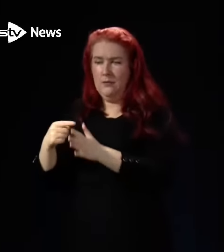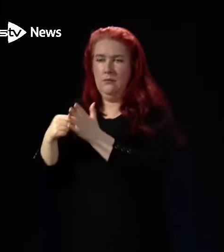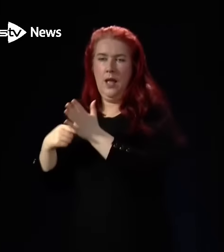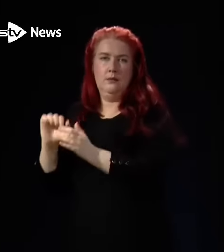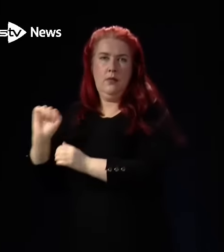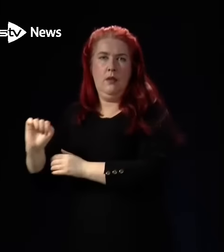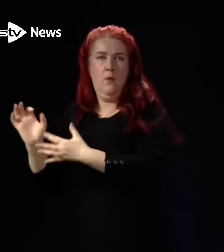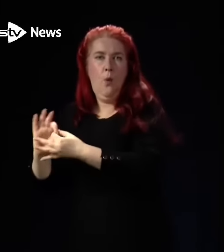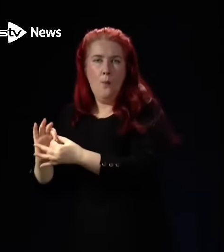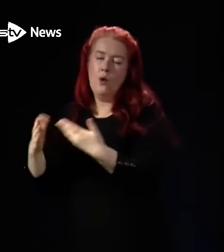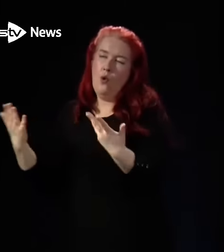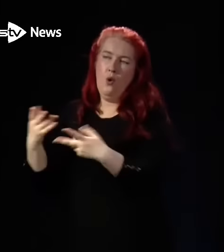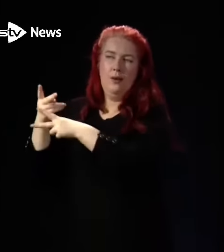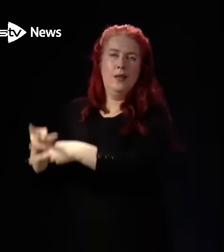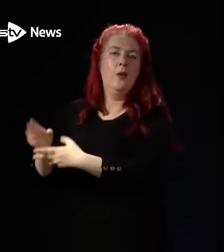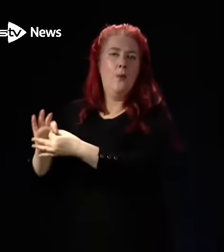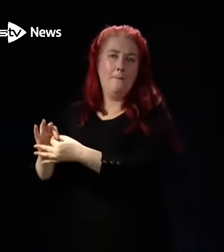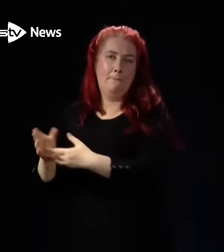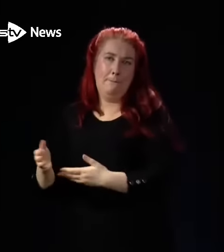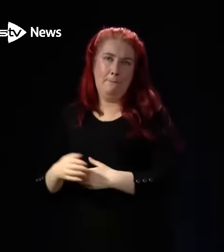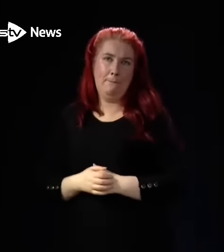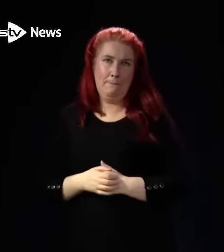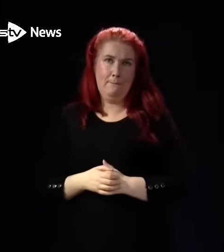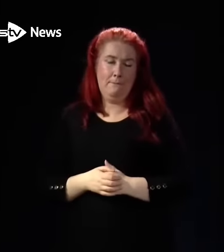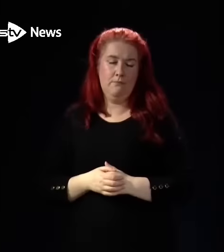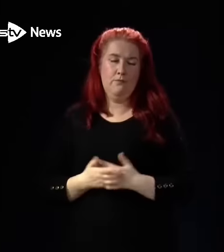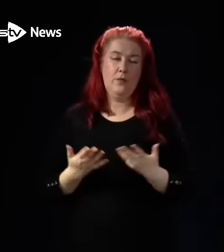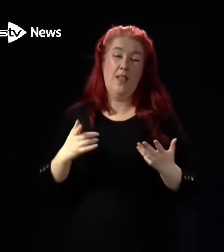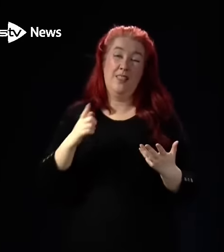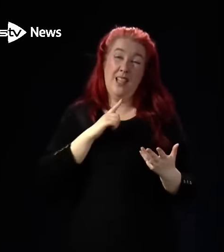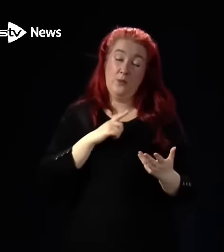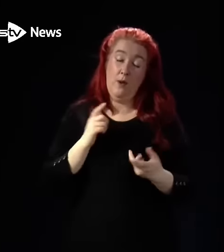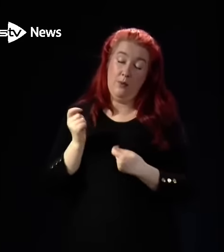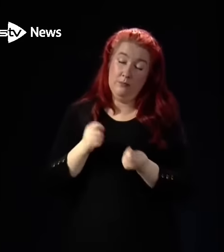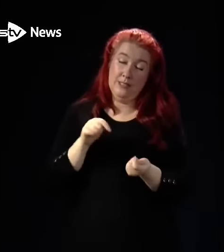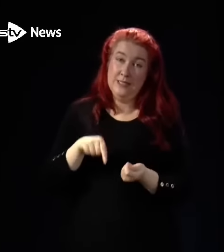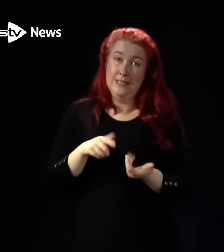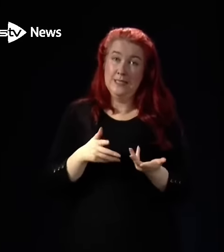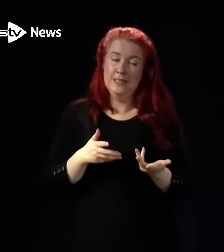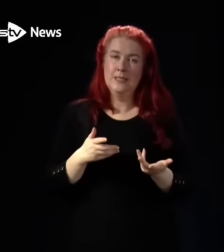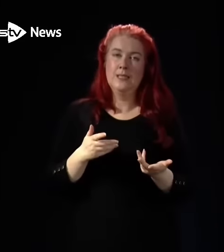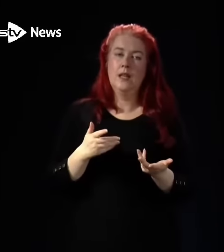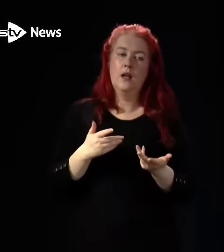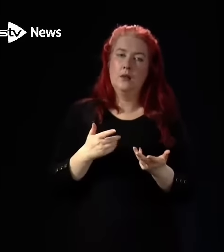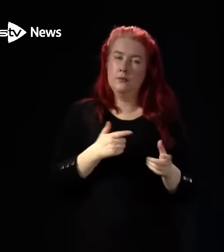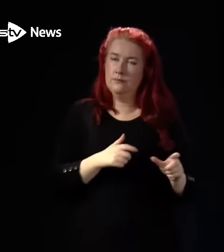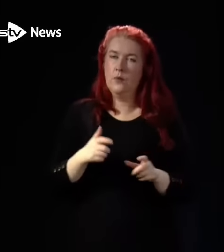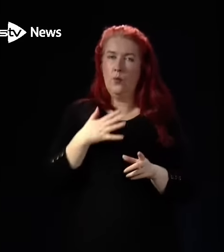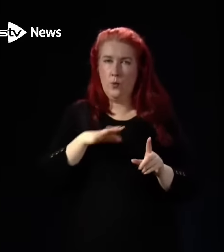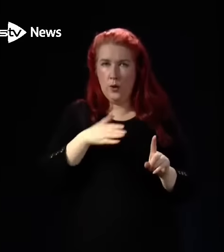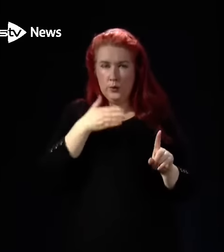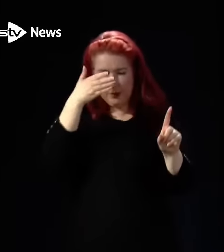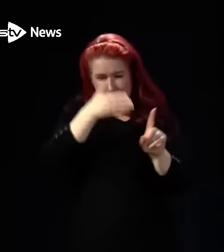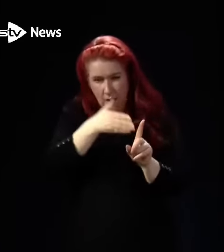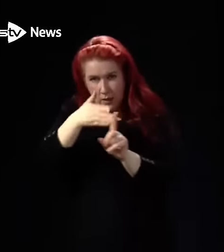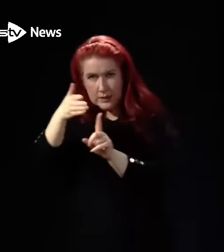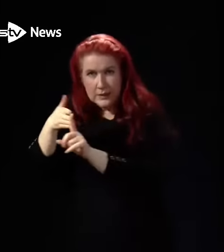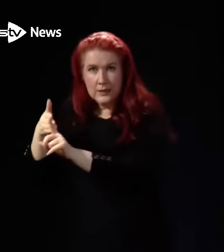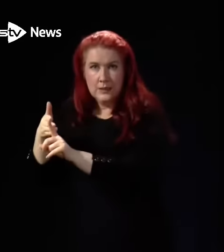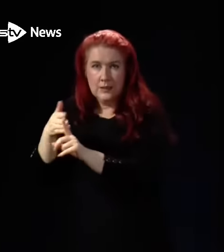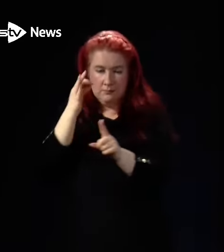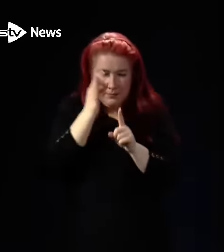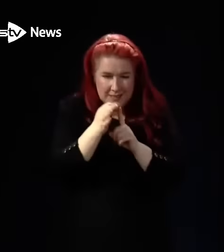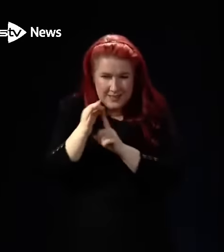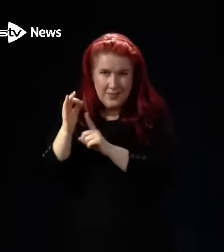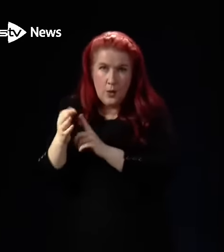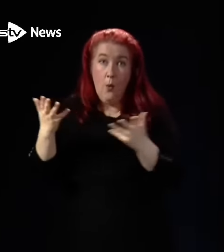this is bringing to this, as we have been doing, but as we will continue to do, a targeted approach based on where